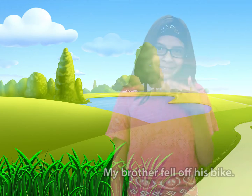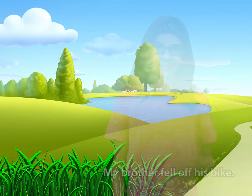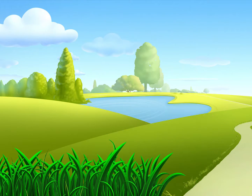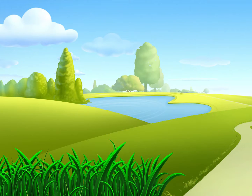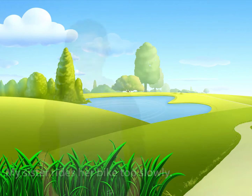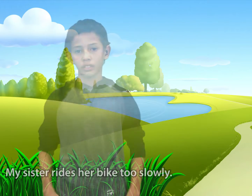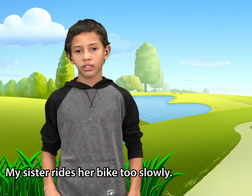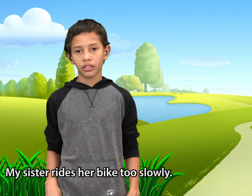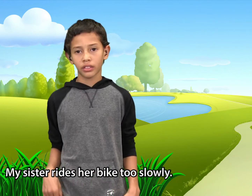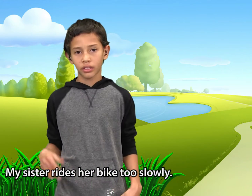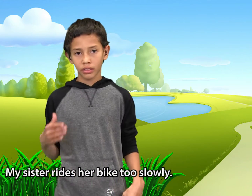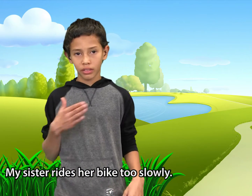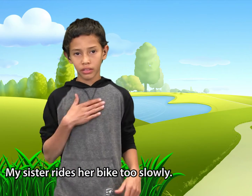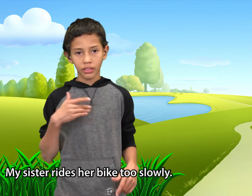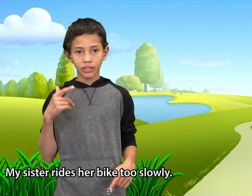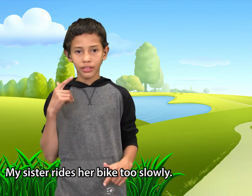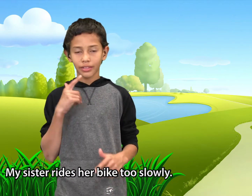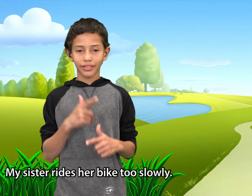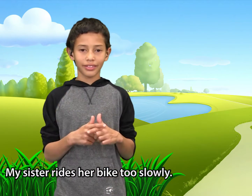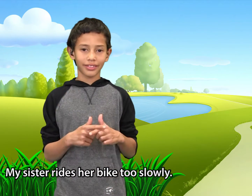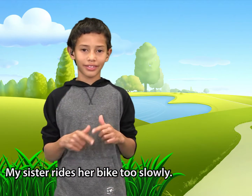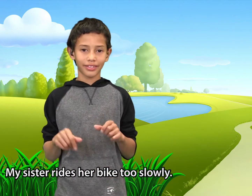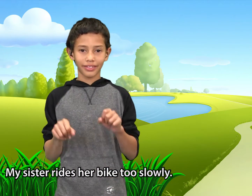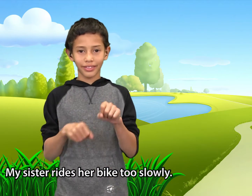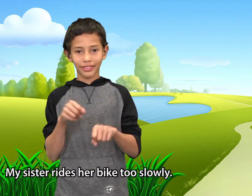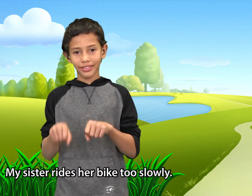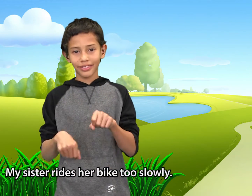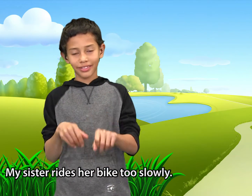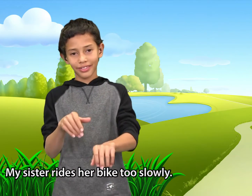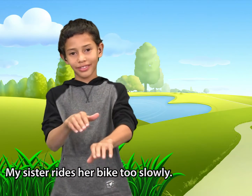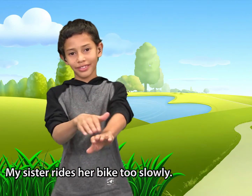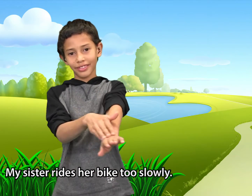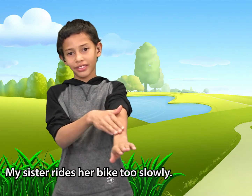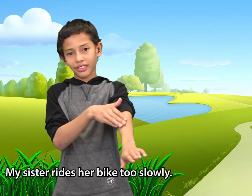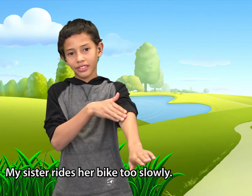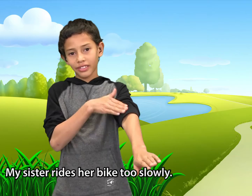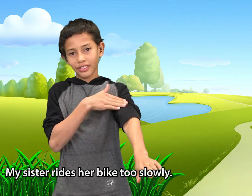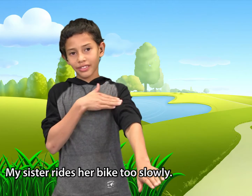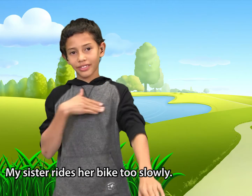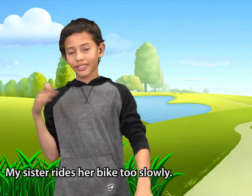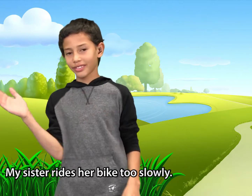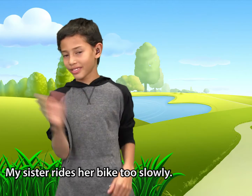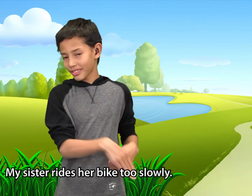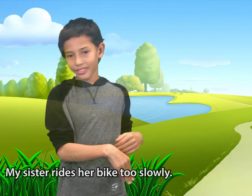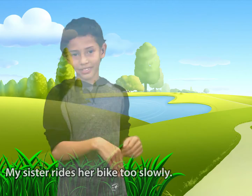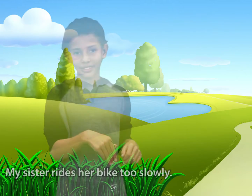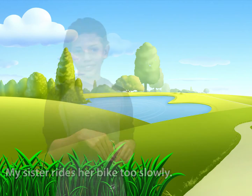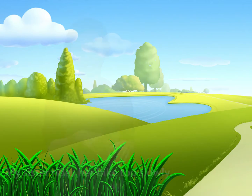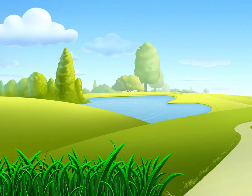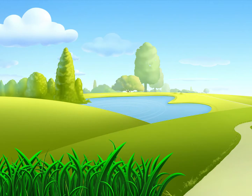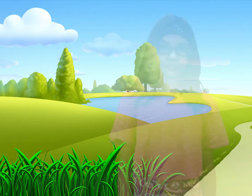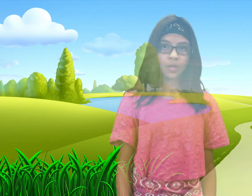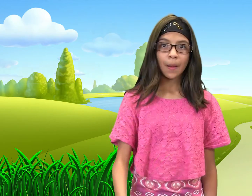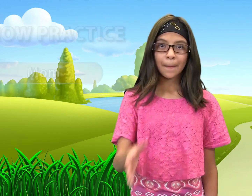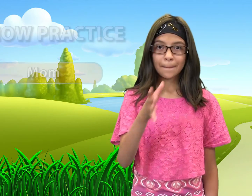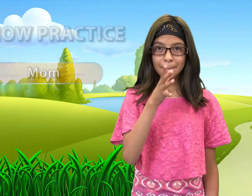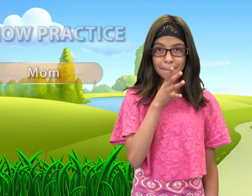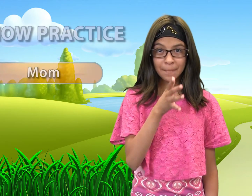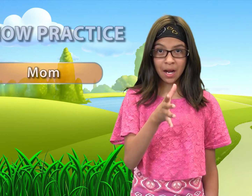my sister rides her bike too slowly mom